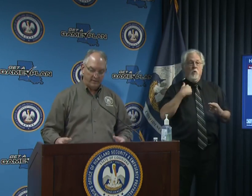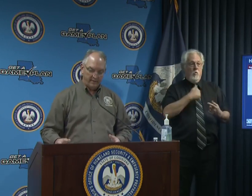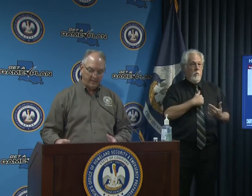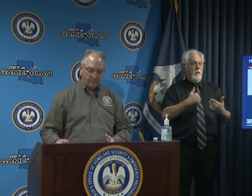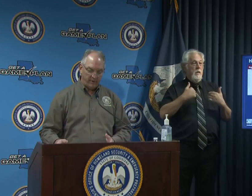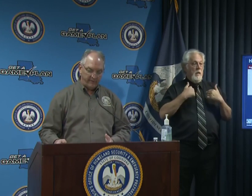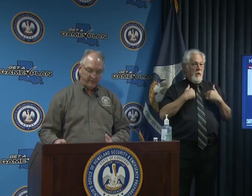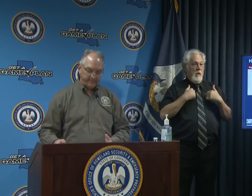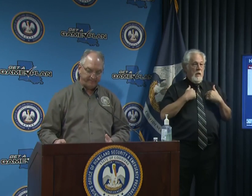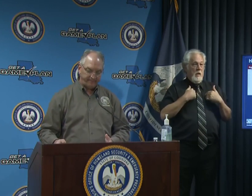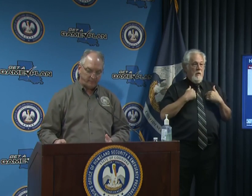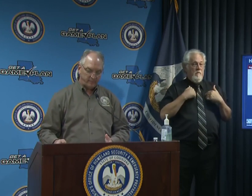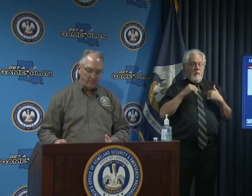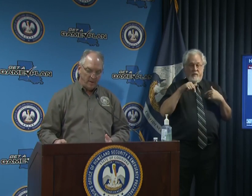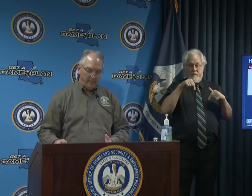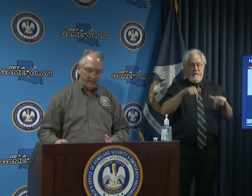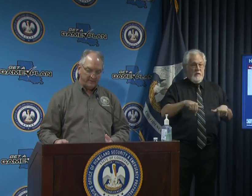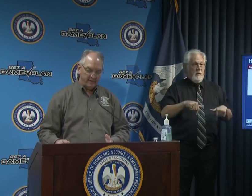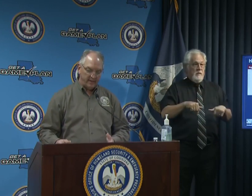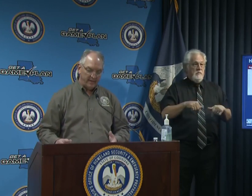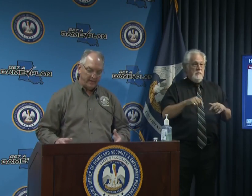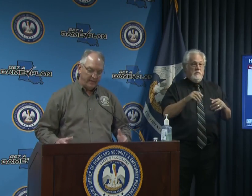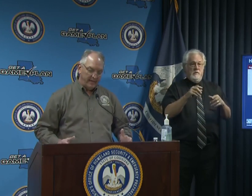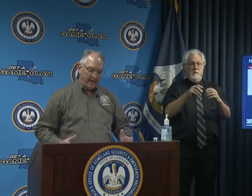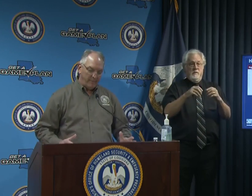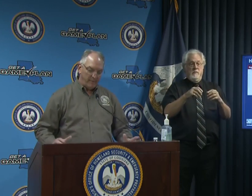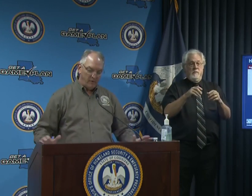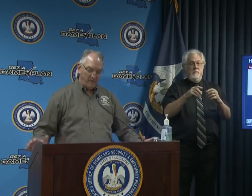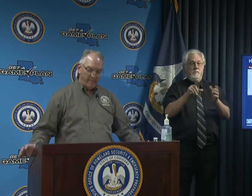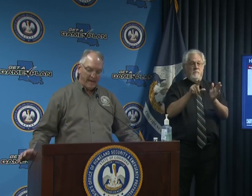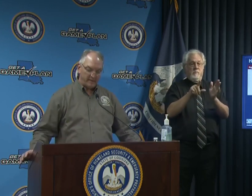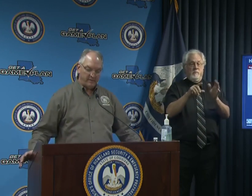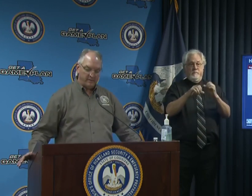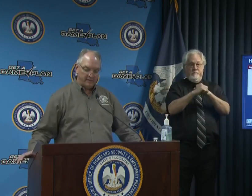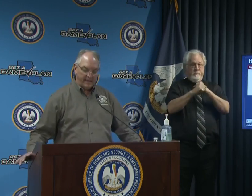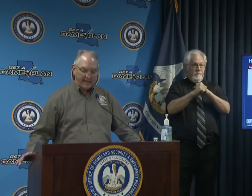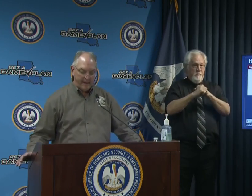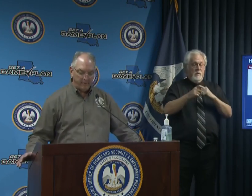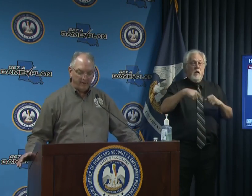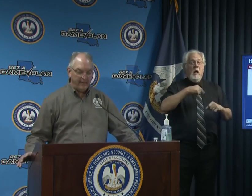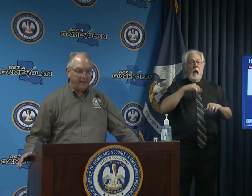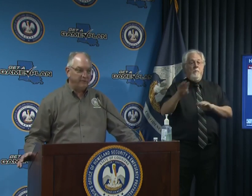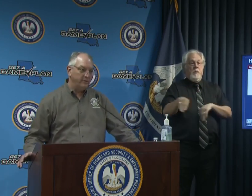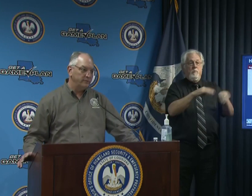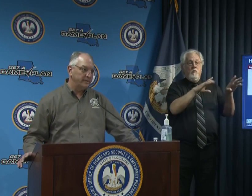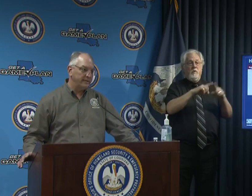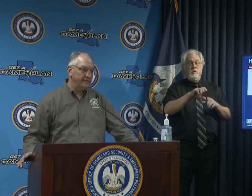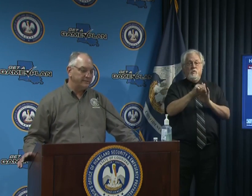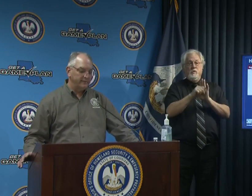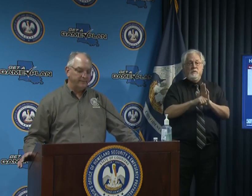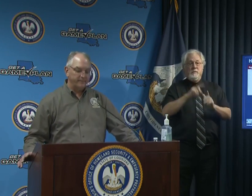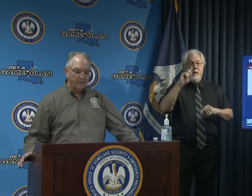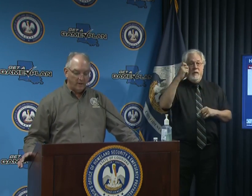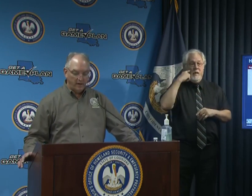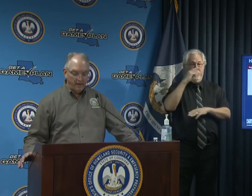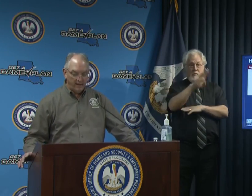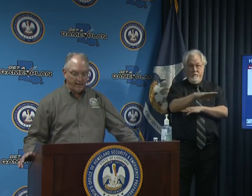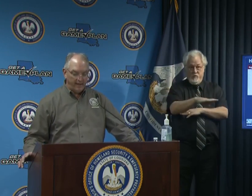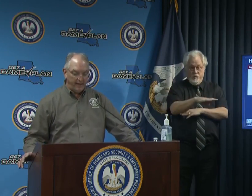hold uh these briefings because uh i'll be moving back to the state capitol in the afternoons at least